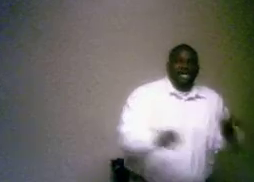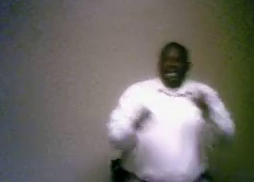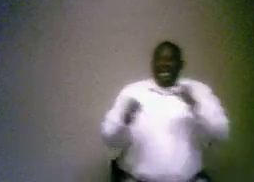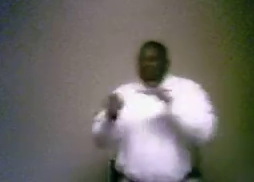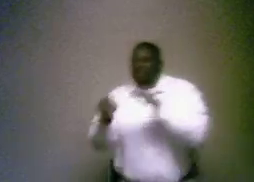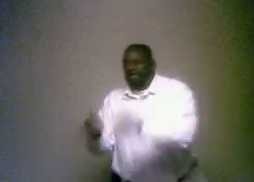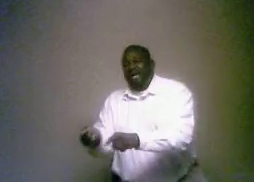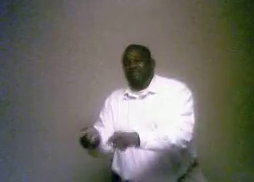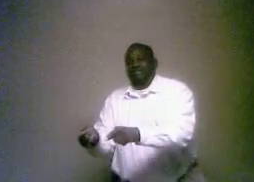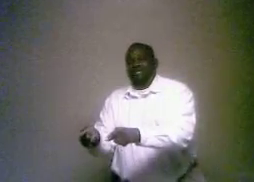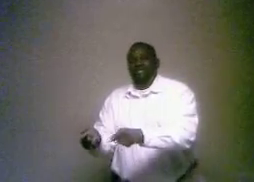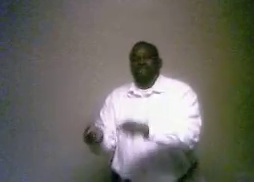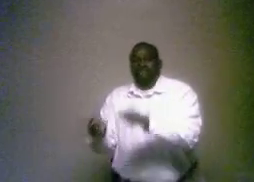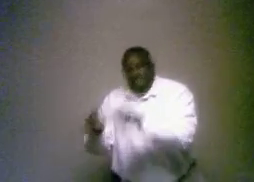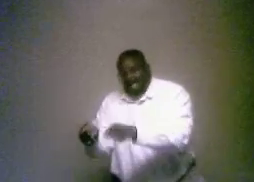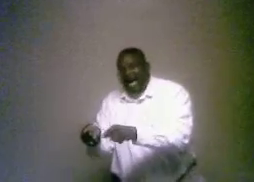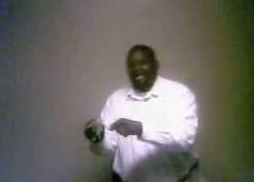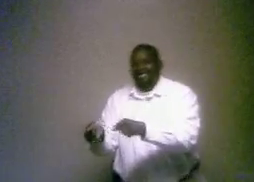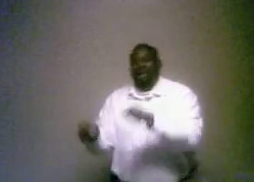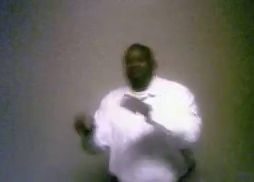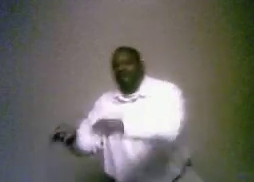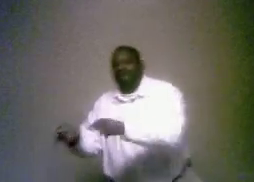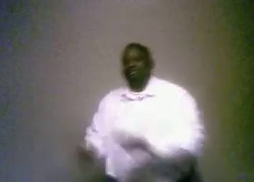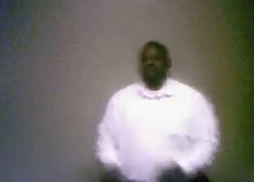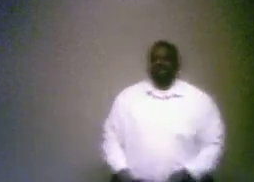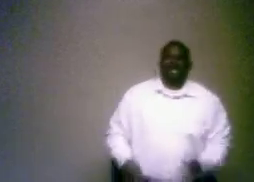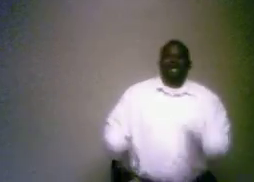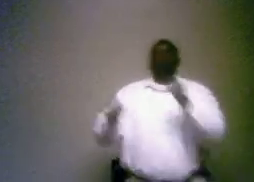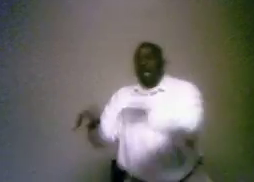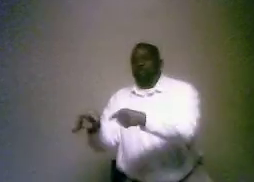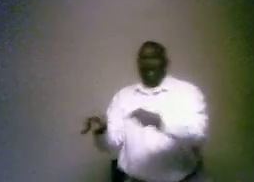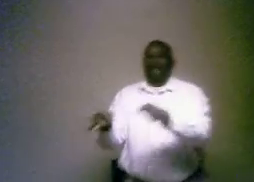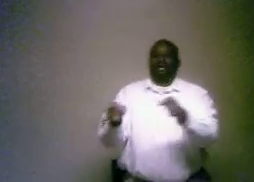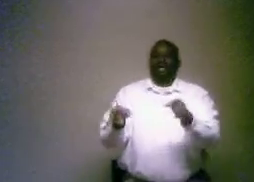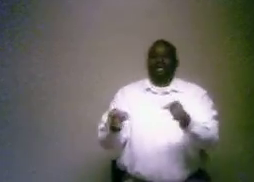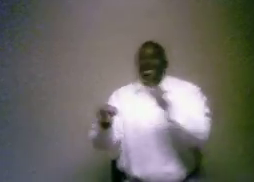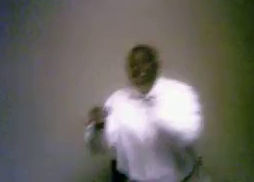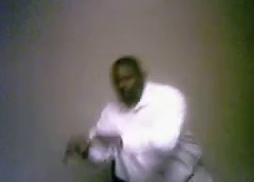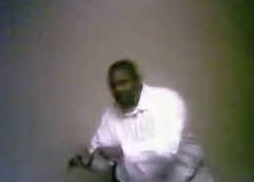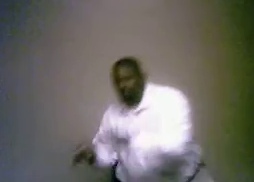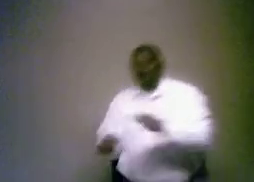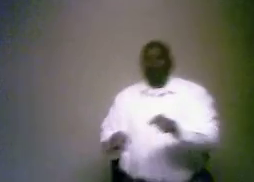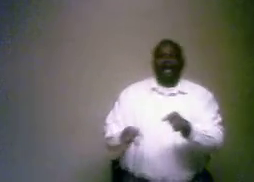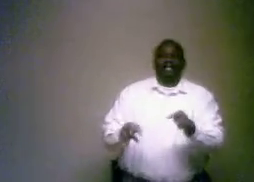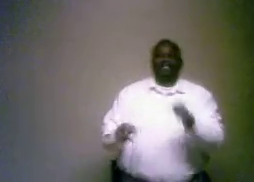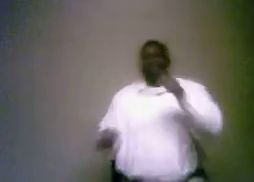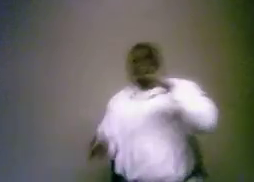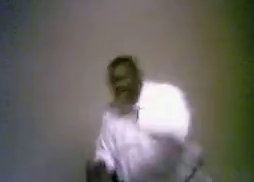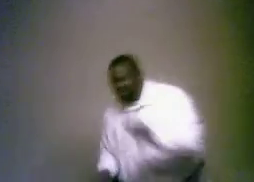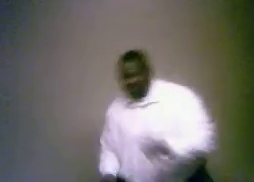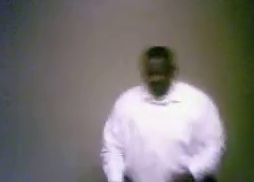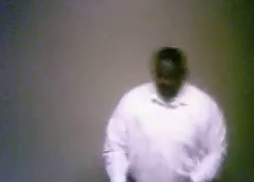He gave them Jesus, the Messiah, gave them instructions. Red red writing and see what Jesus said.